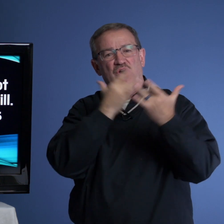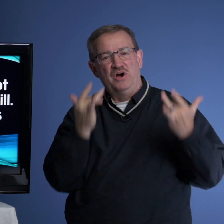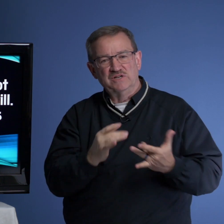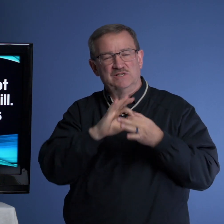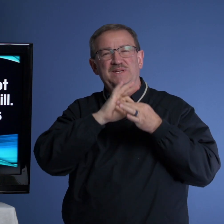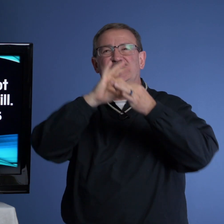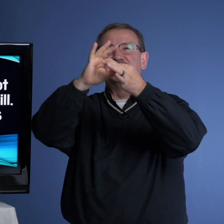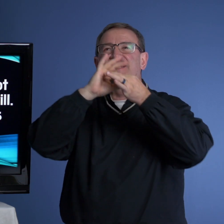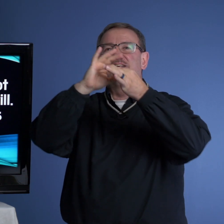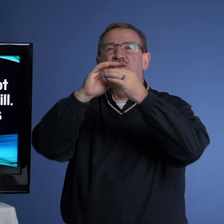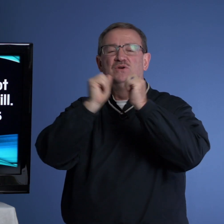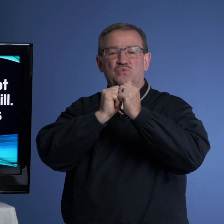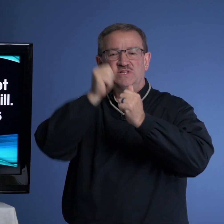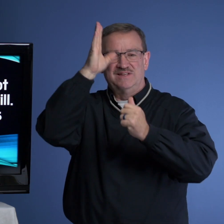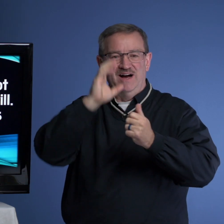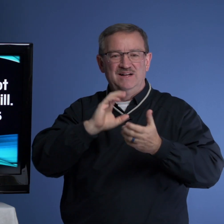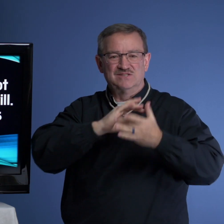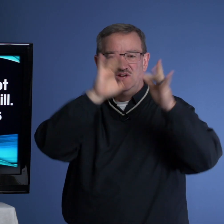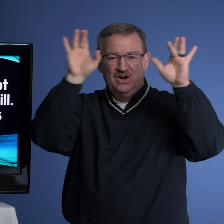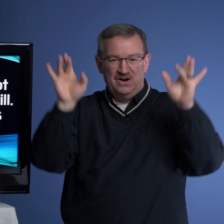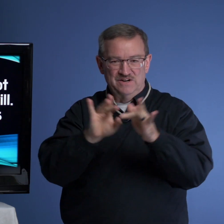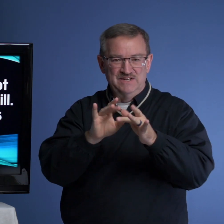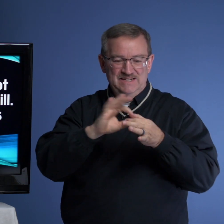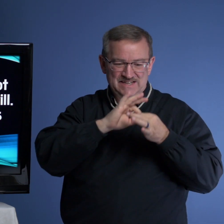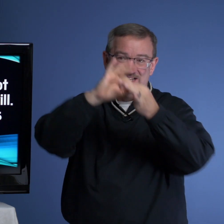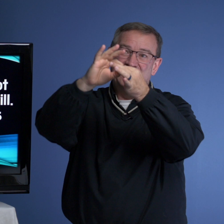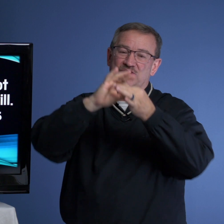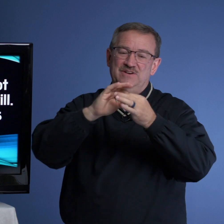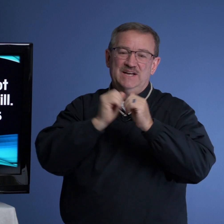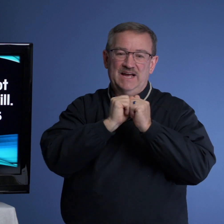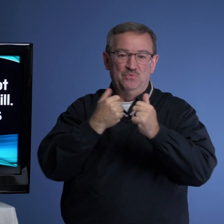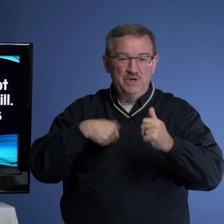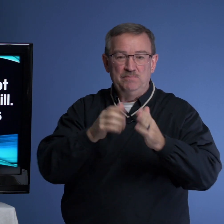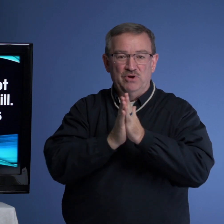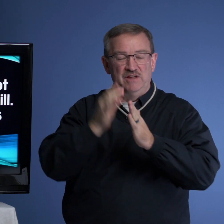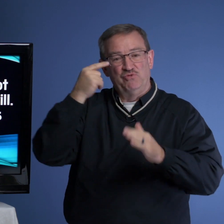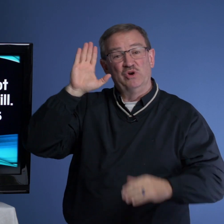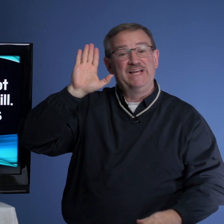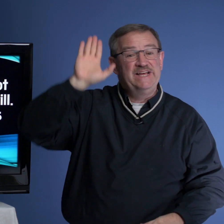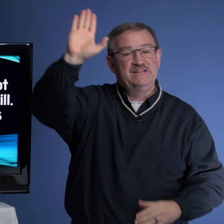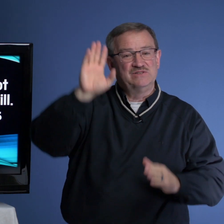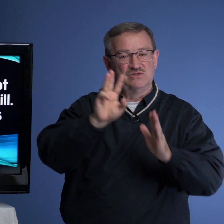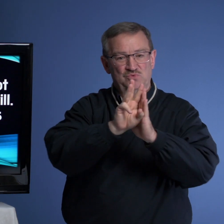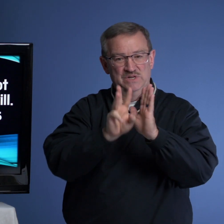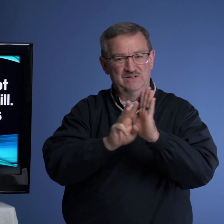hearts to be connected with God's heart together. And we pray for His will,